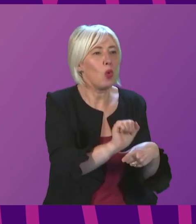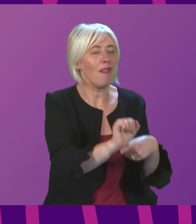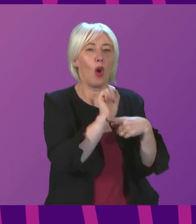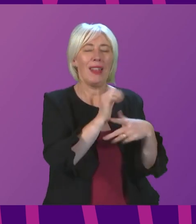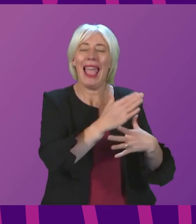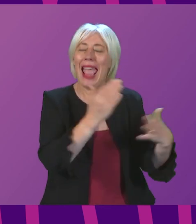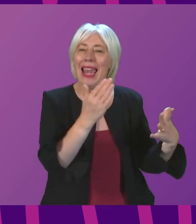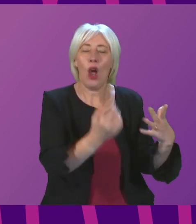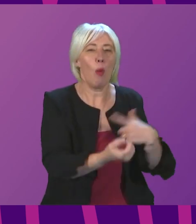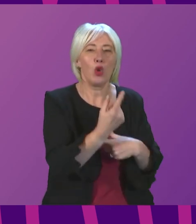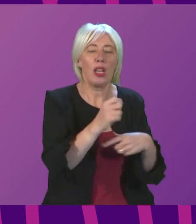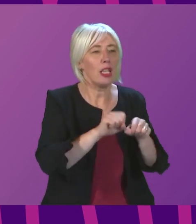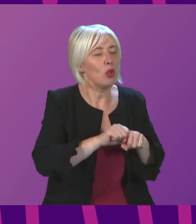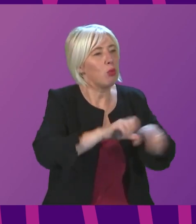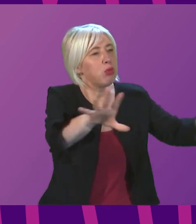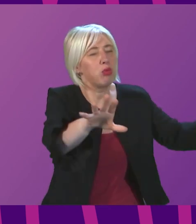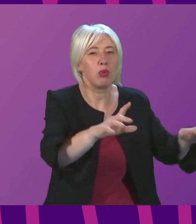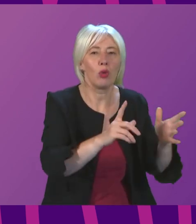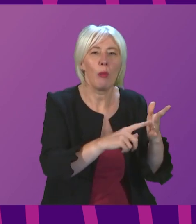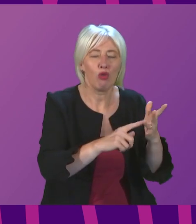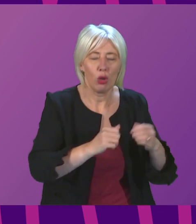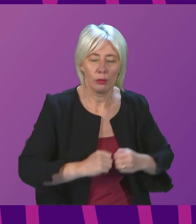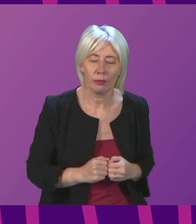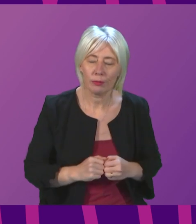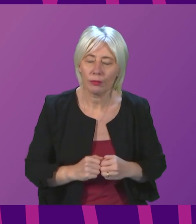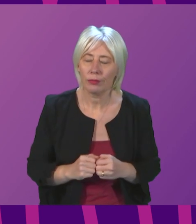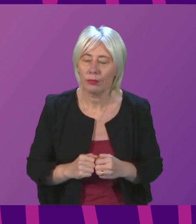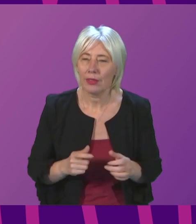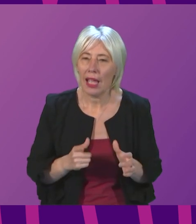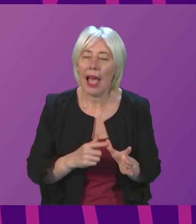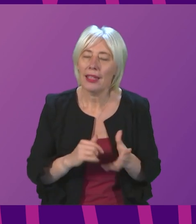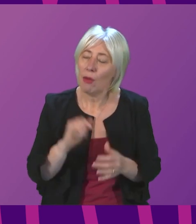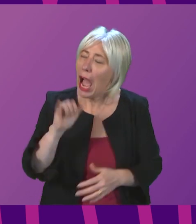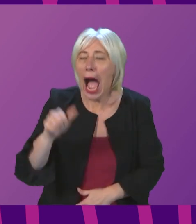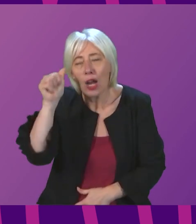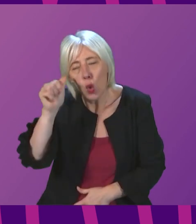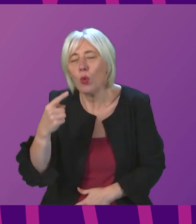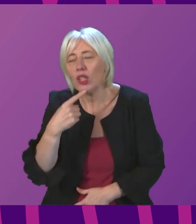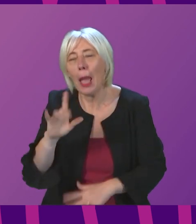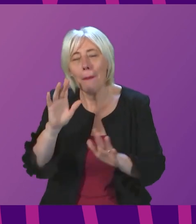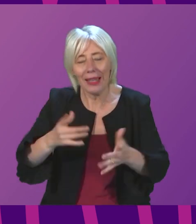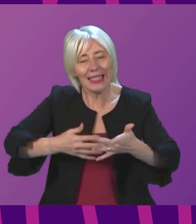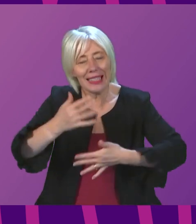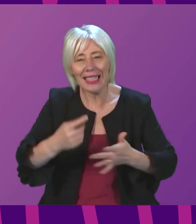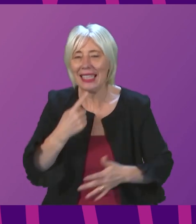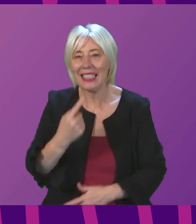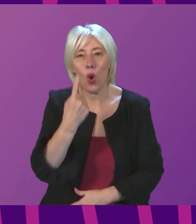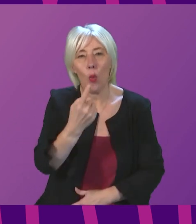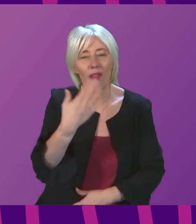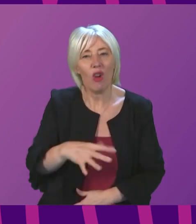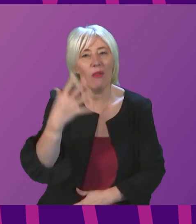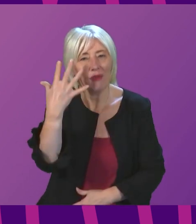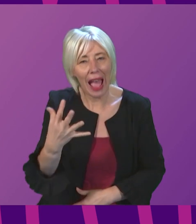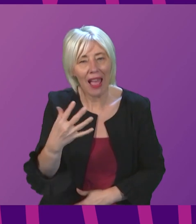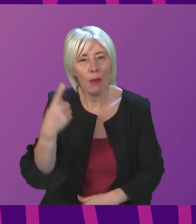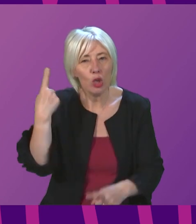that we can for this virus to spread. I know what the First Minister says, but statistics published this week show that almost one in five of the